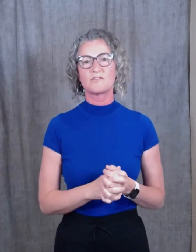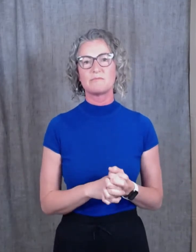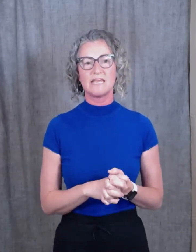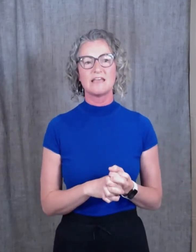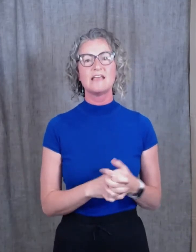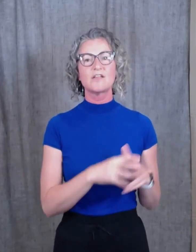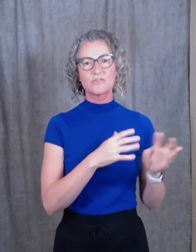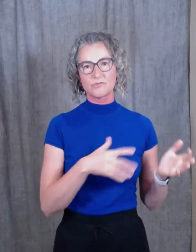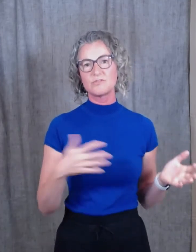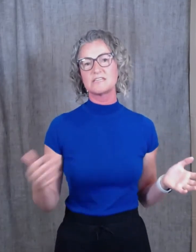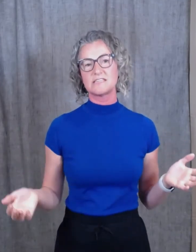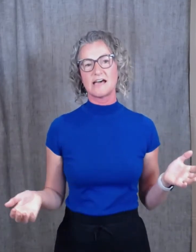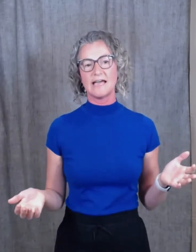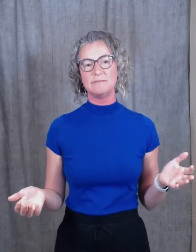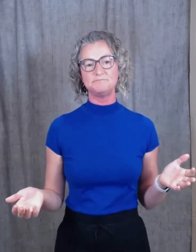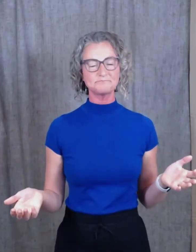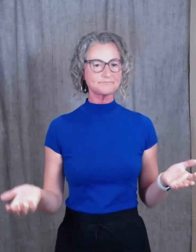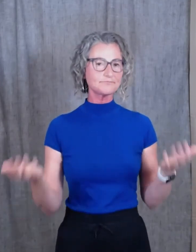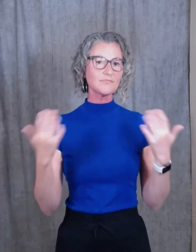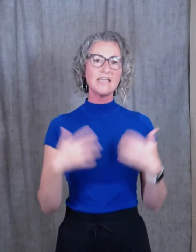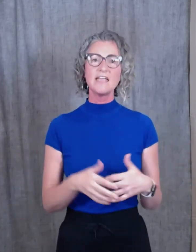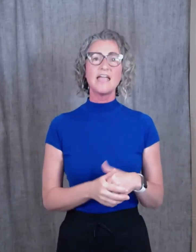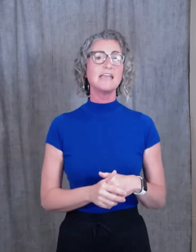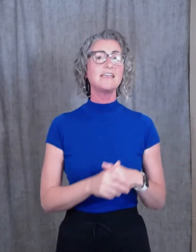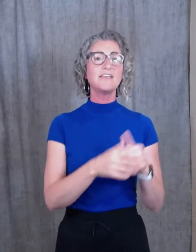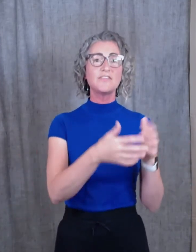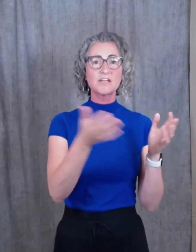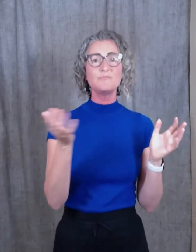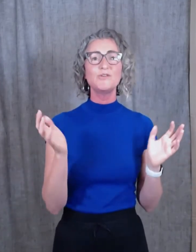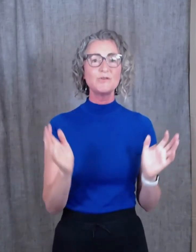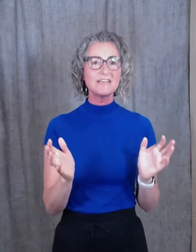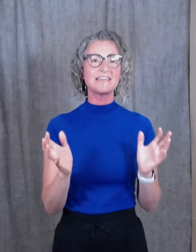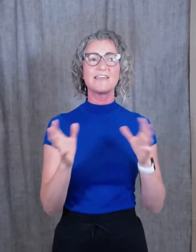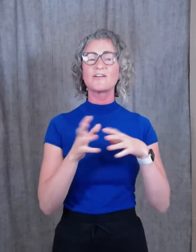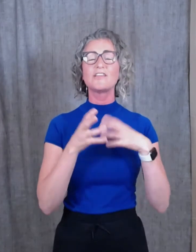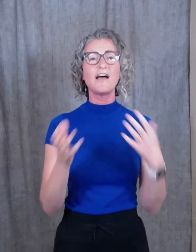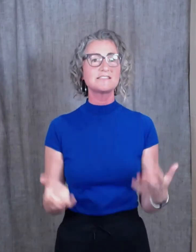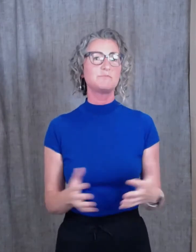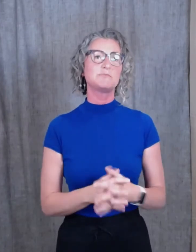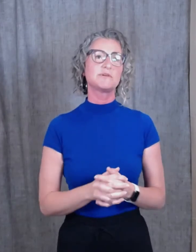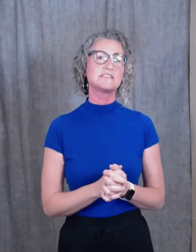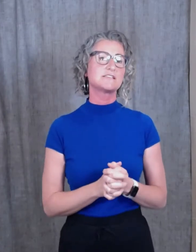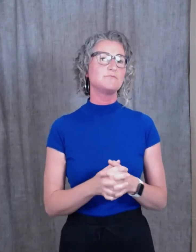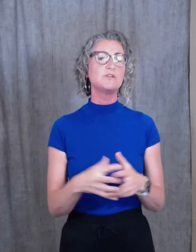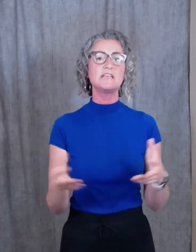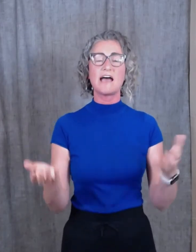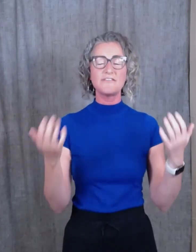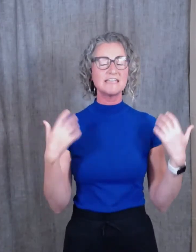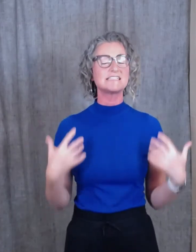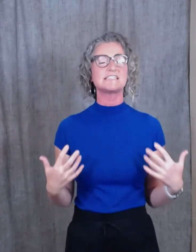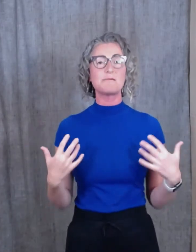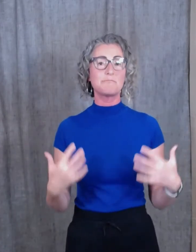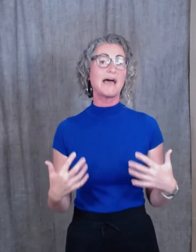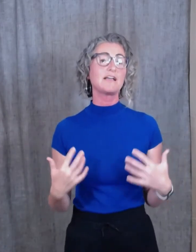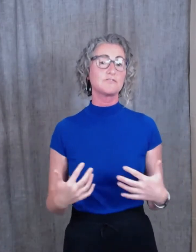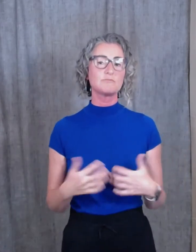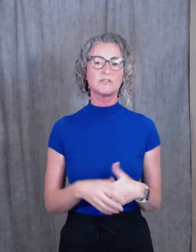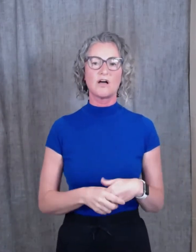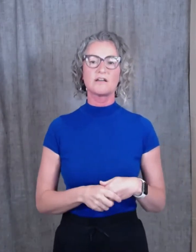me through this time. And the community, there are lots of people in this community. I've had to step back from a lot of